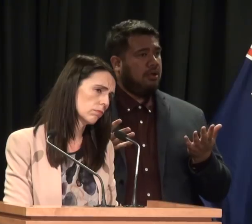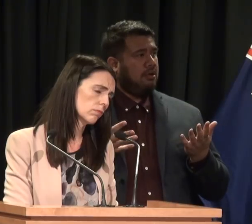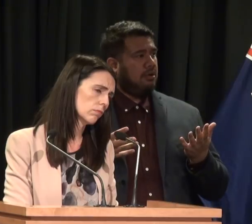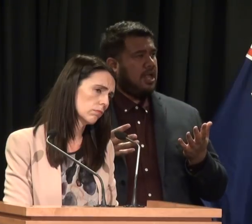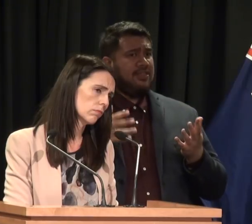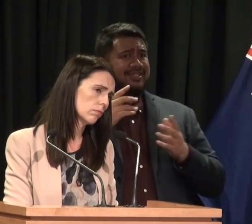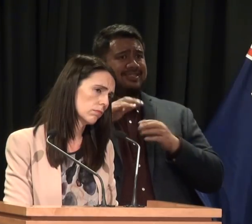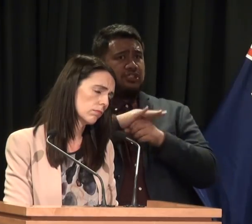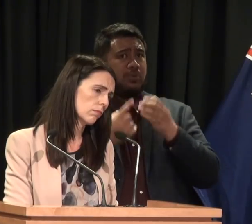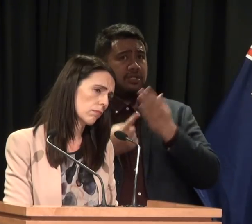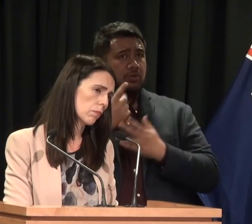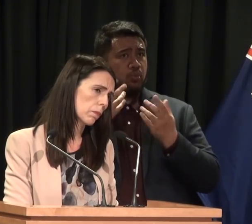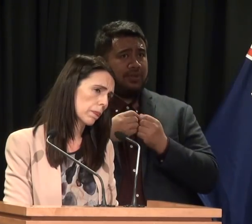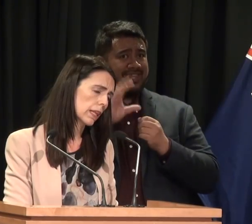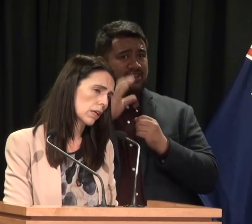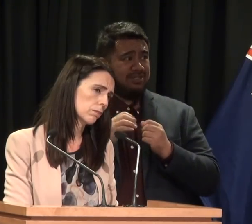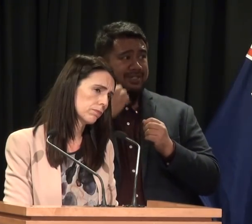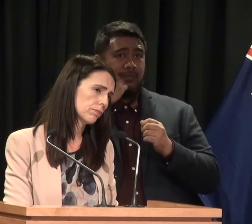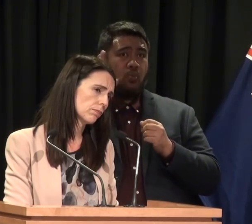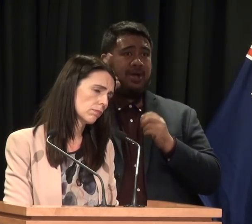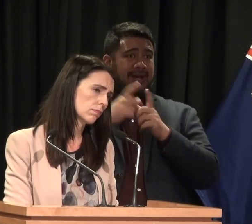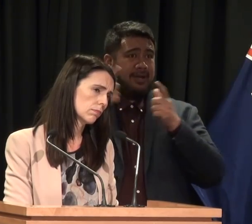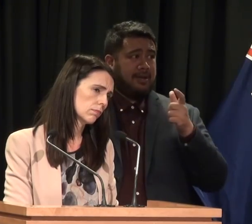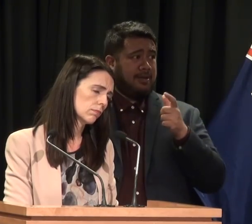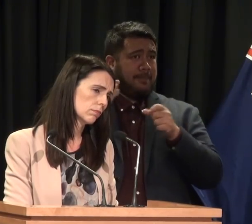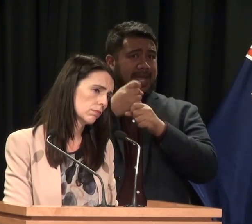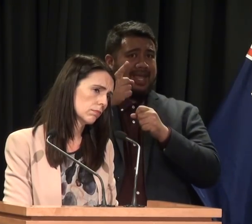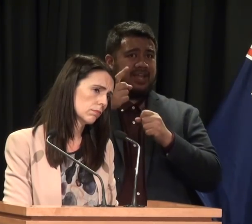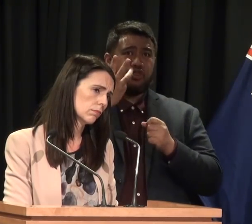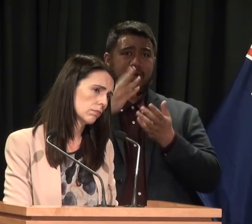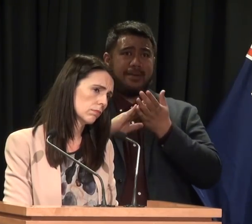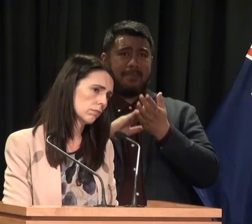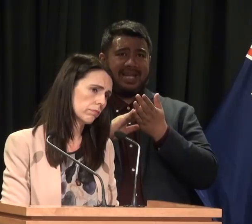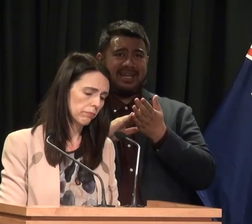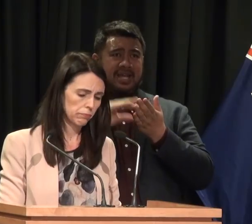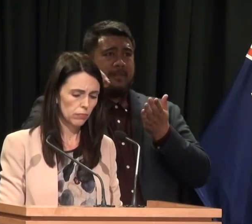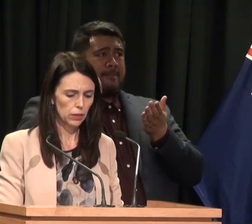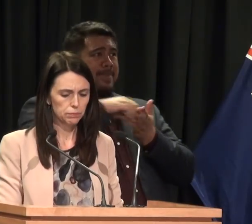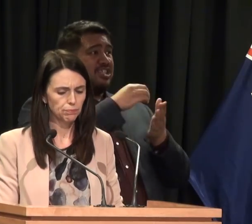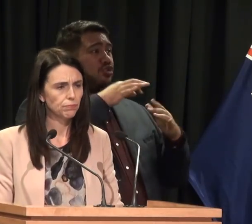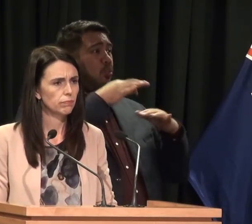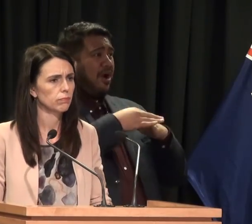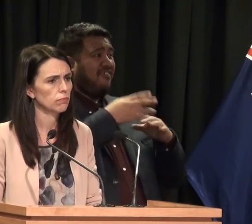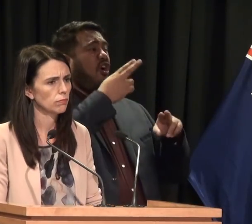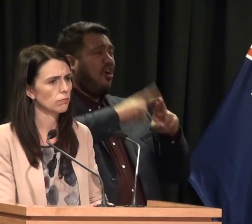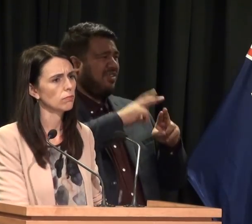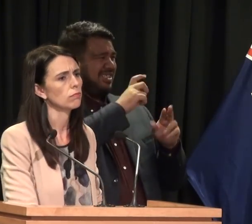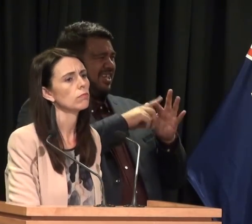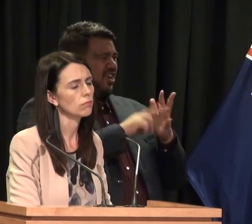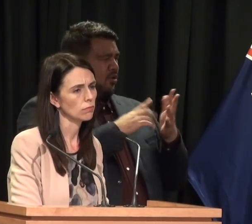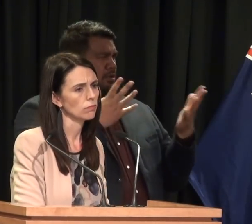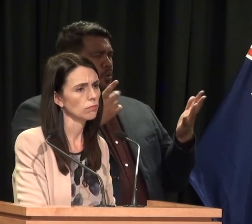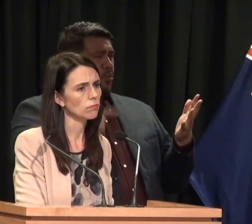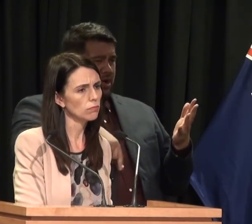gave a $3 million rebate or benefit to the wife of the CEO. So why should